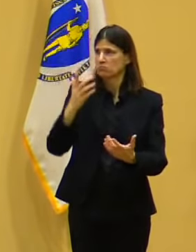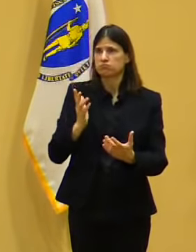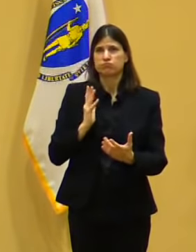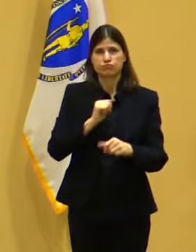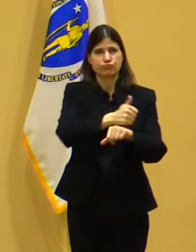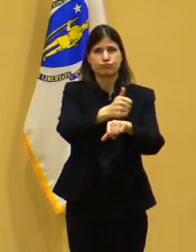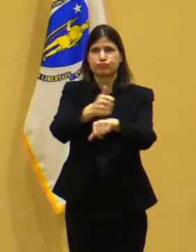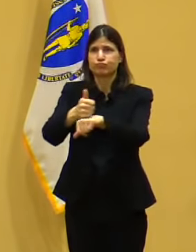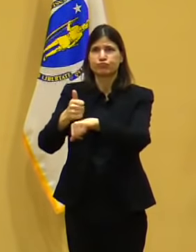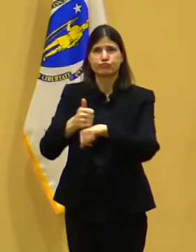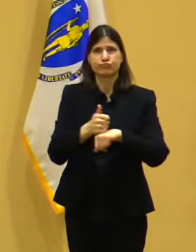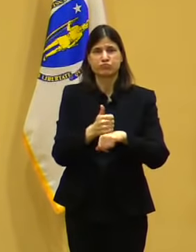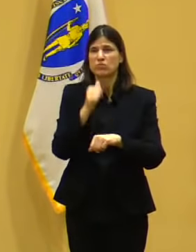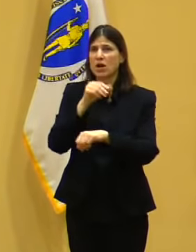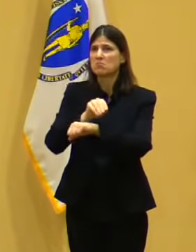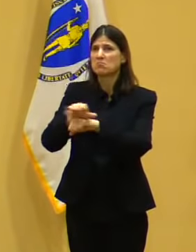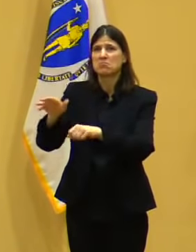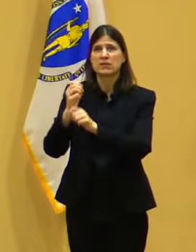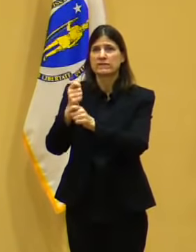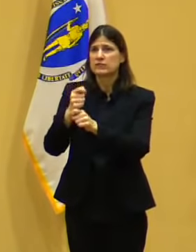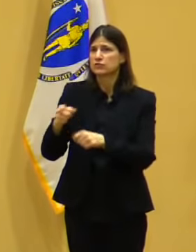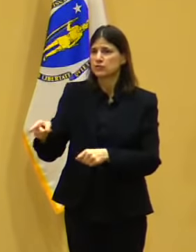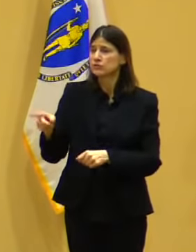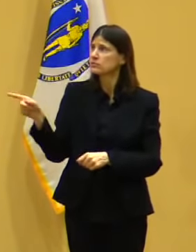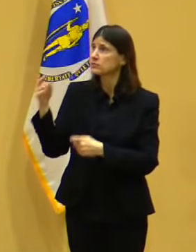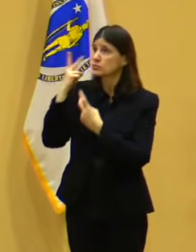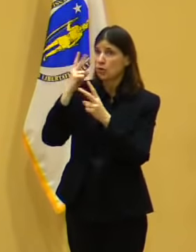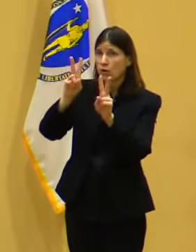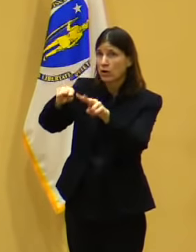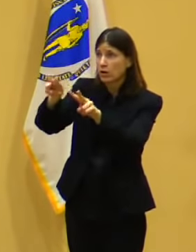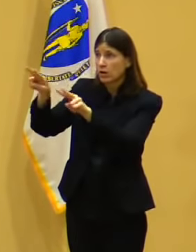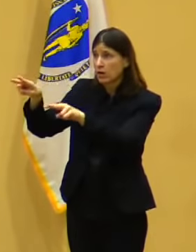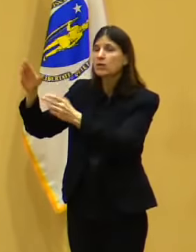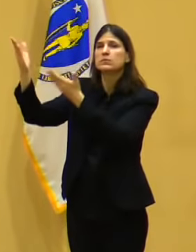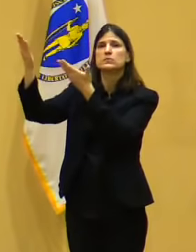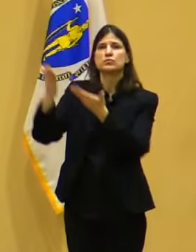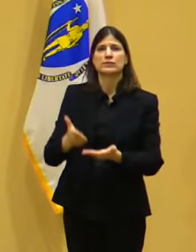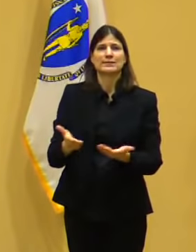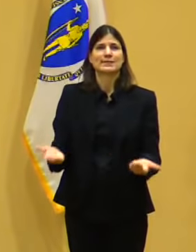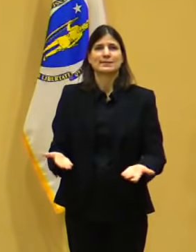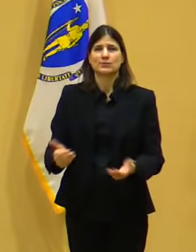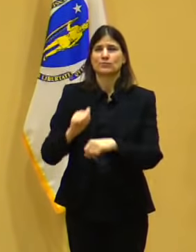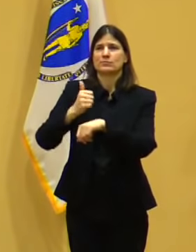And it was a very helpful trip in terms of how to think about these issues going forward.